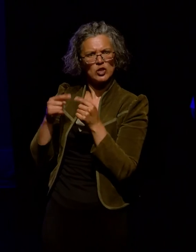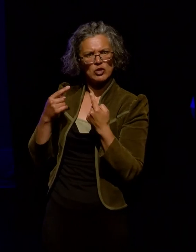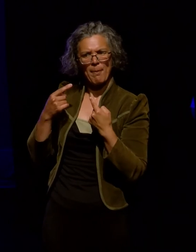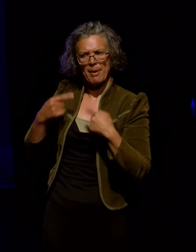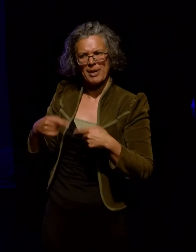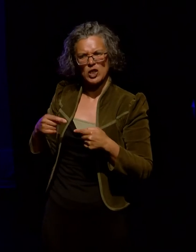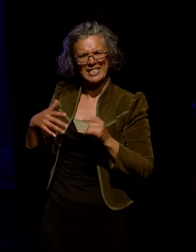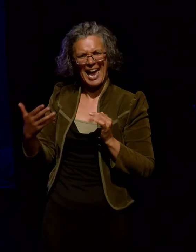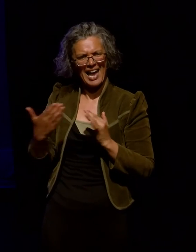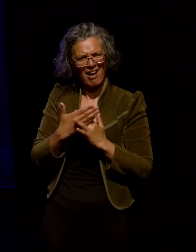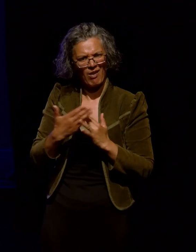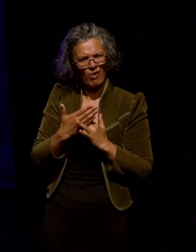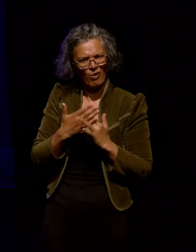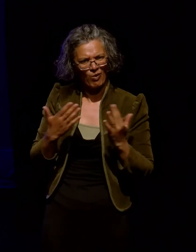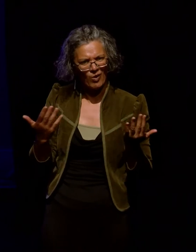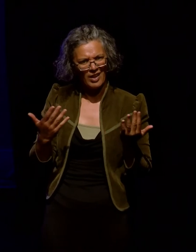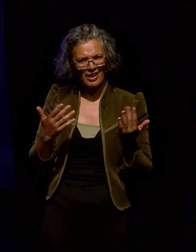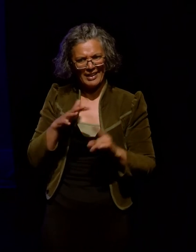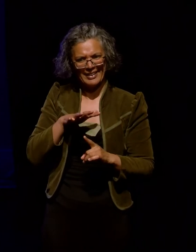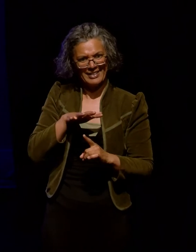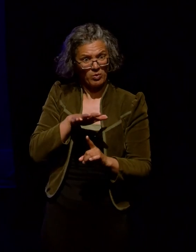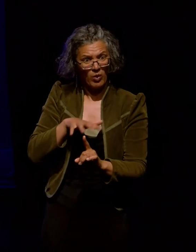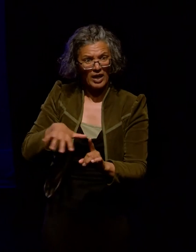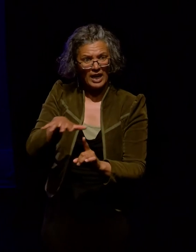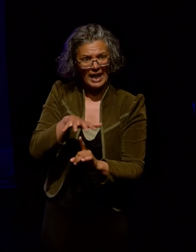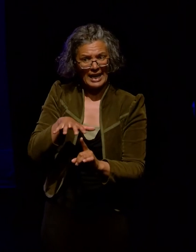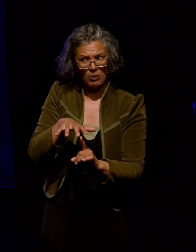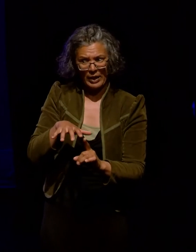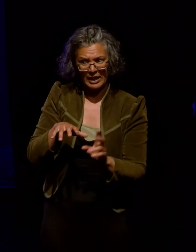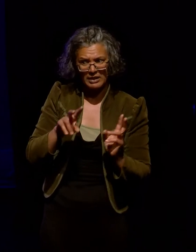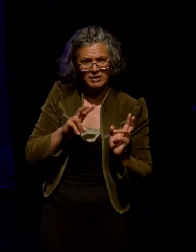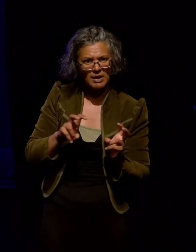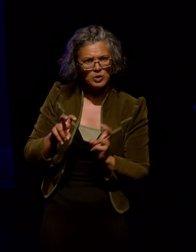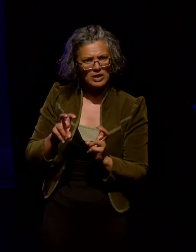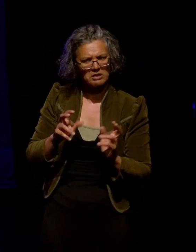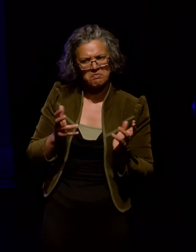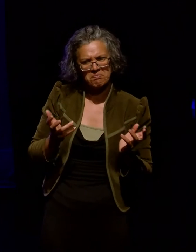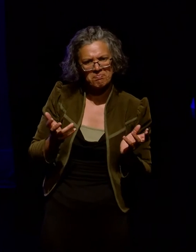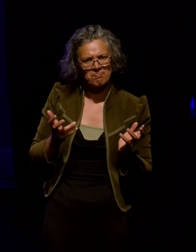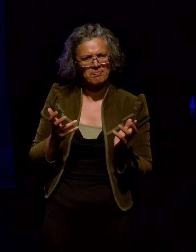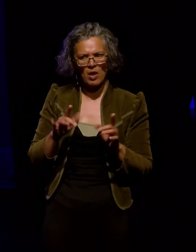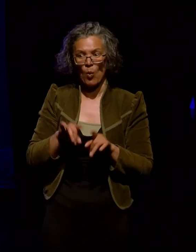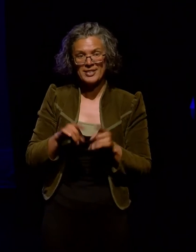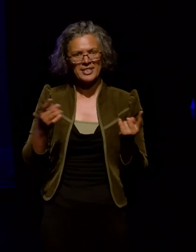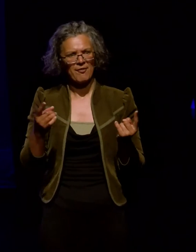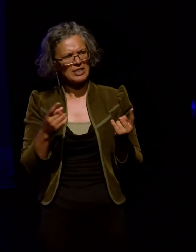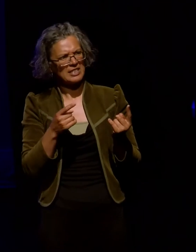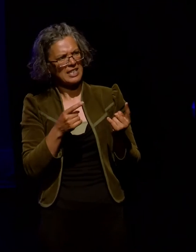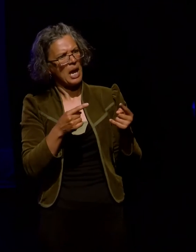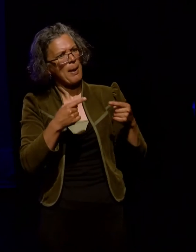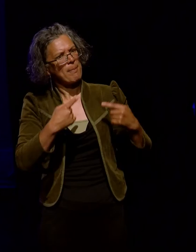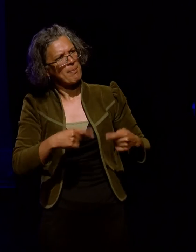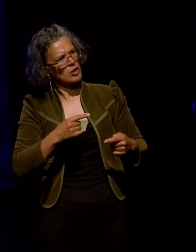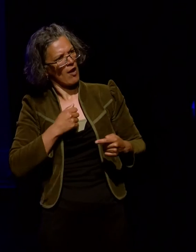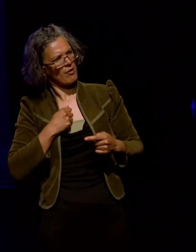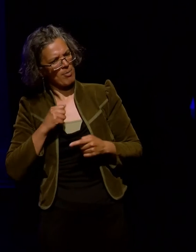which include but are not limited to iwi subjects and the difference between having permission for your own local